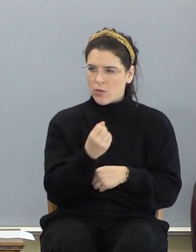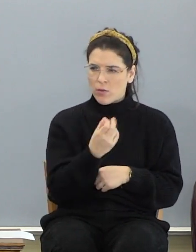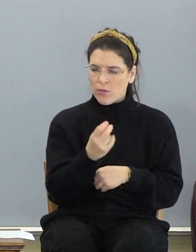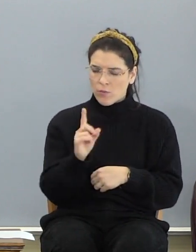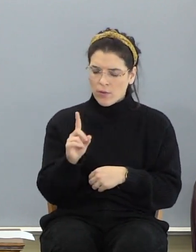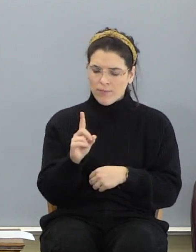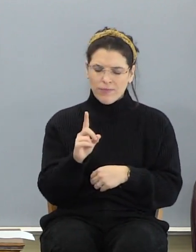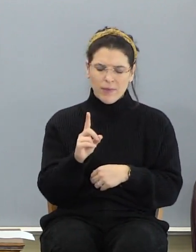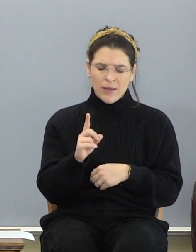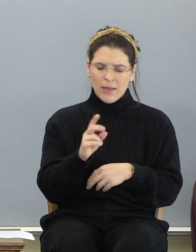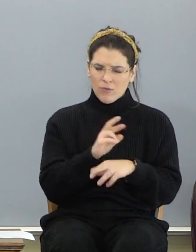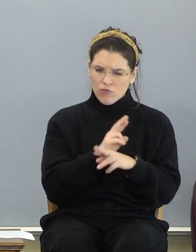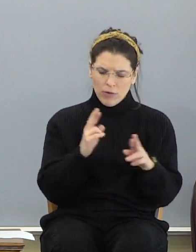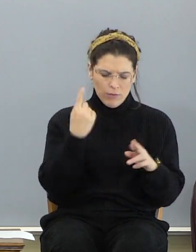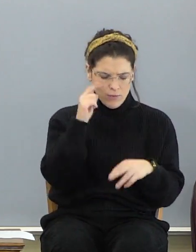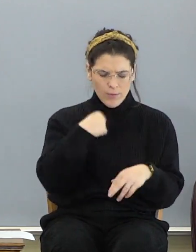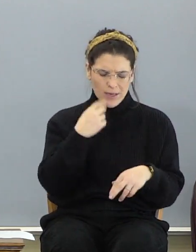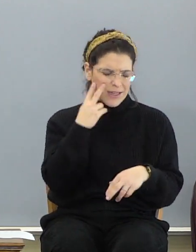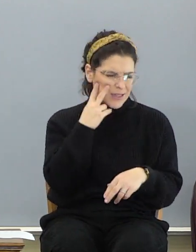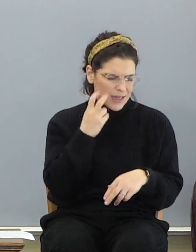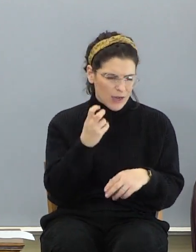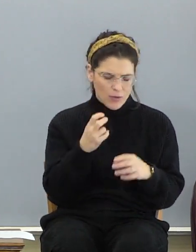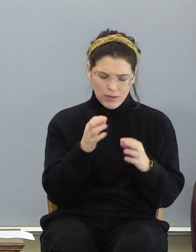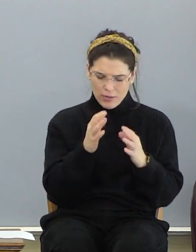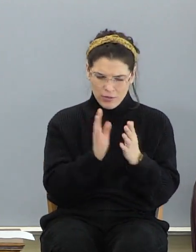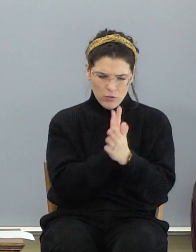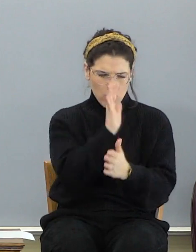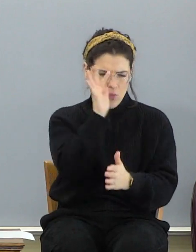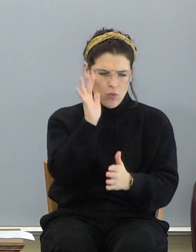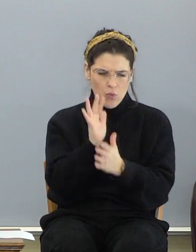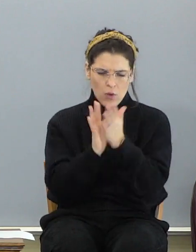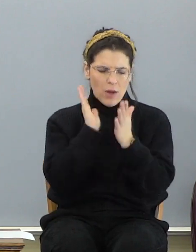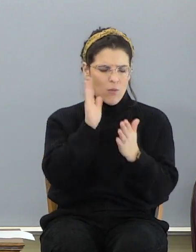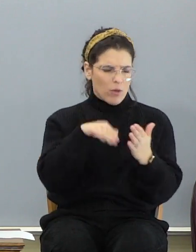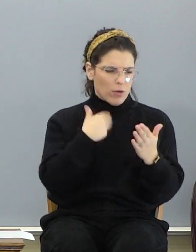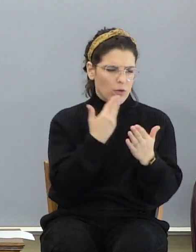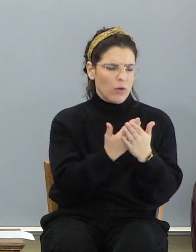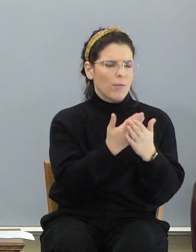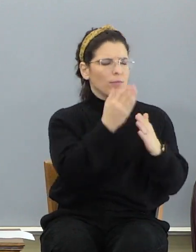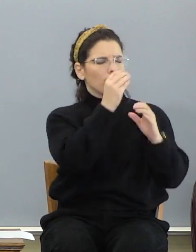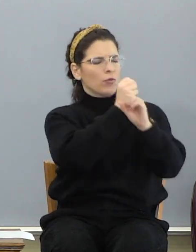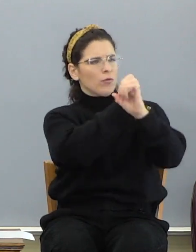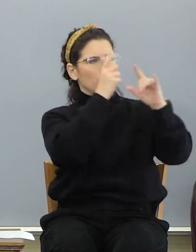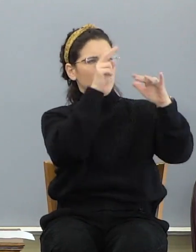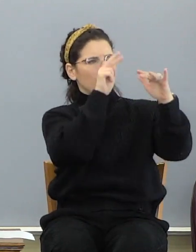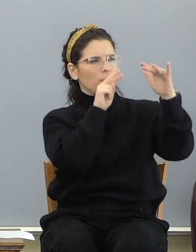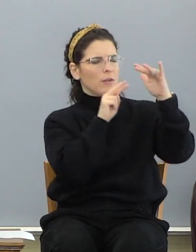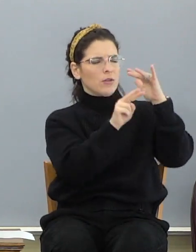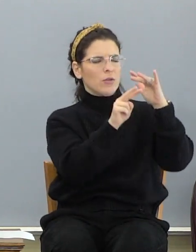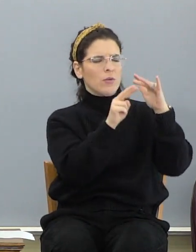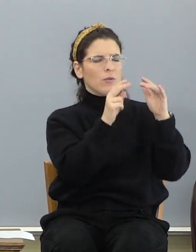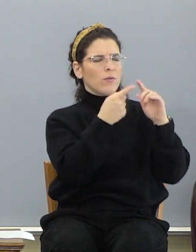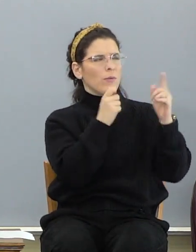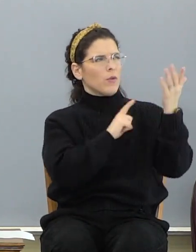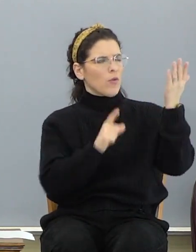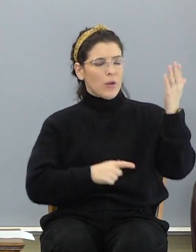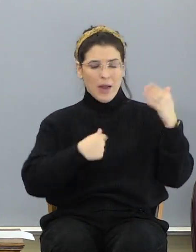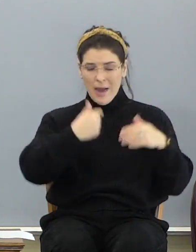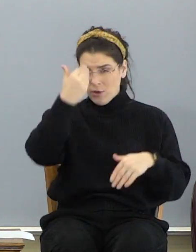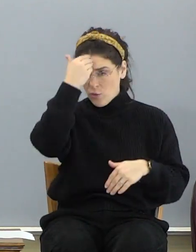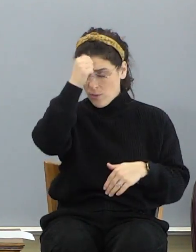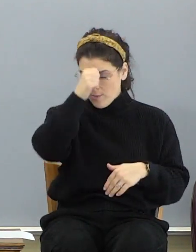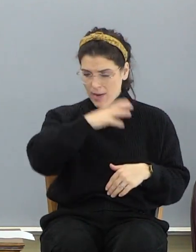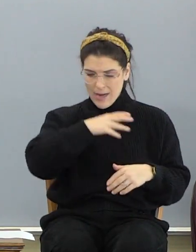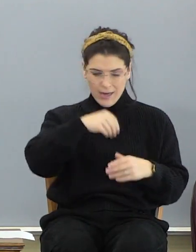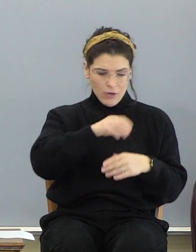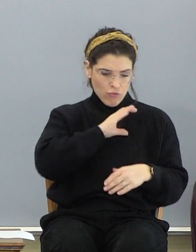It is expedient for me, doubtless, to glory, and I will come to visions and revelations of the Lord. I knew a man in Christ above 14